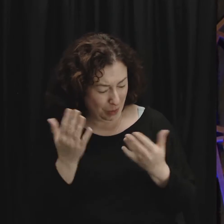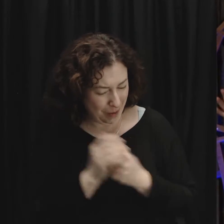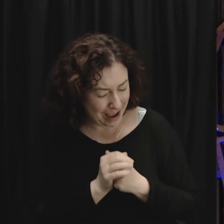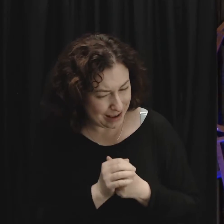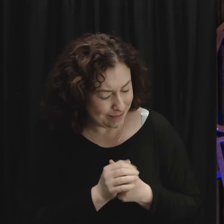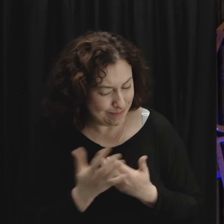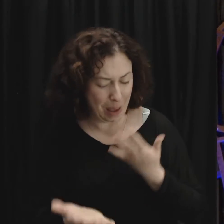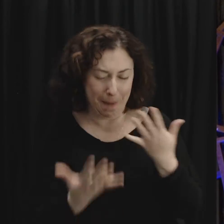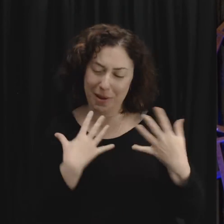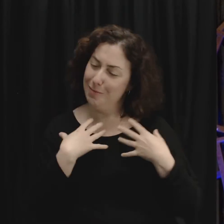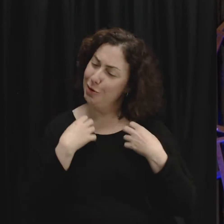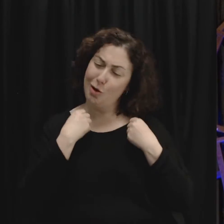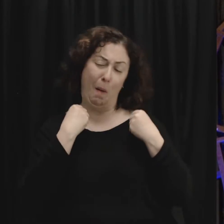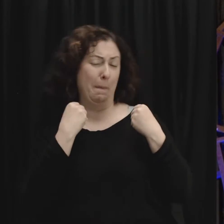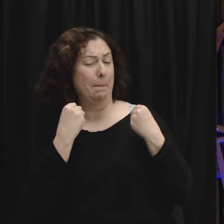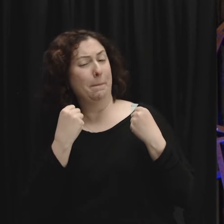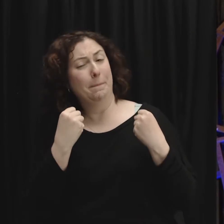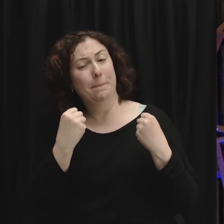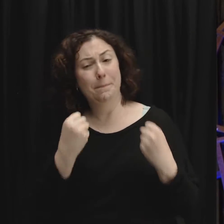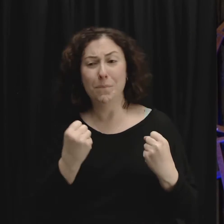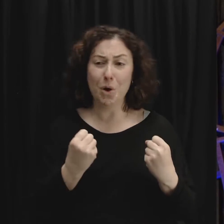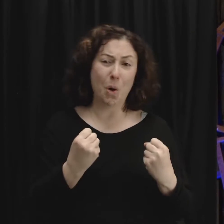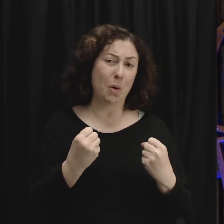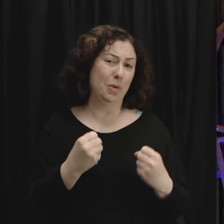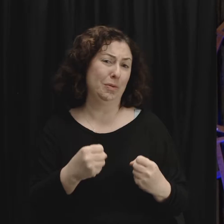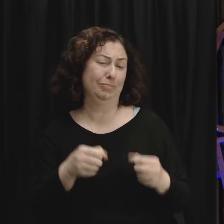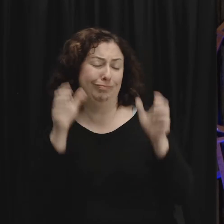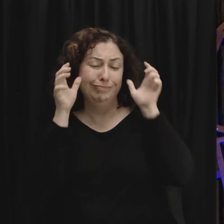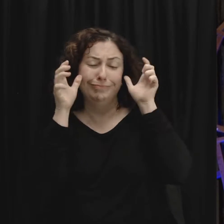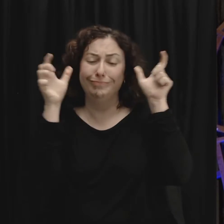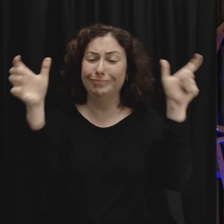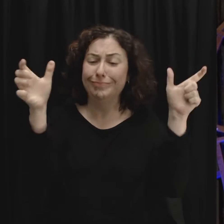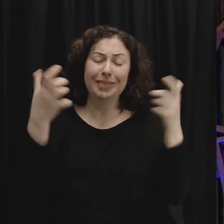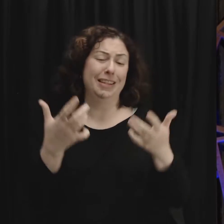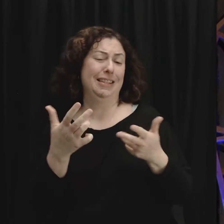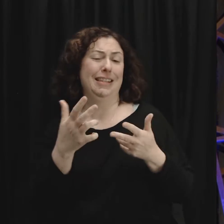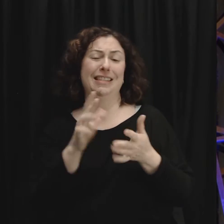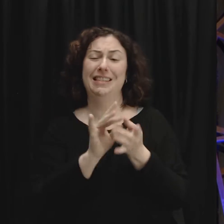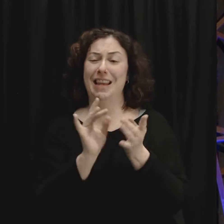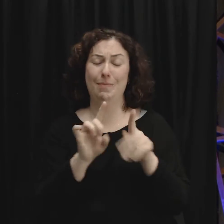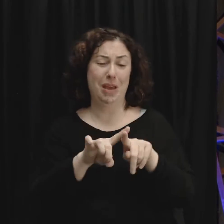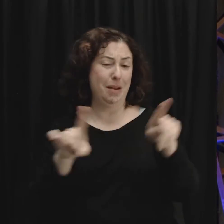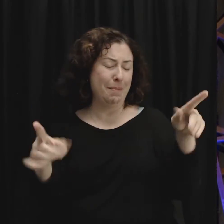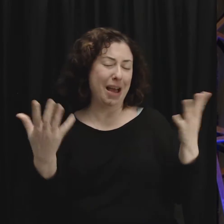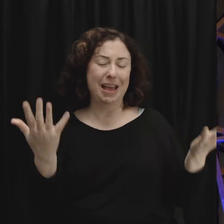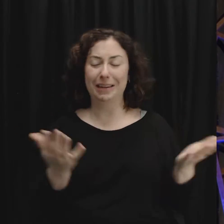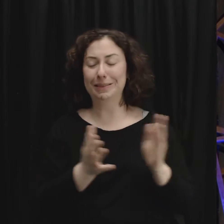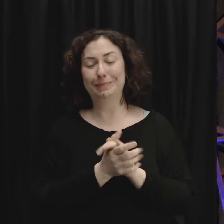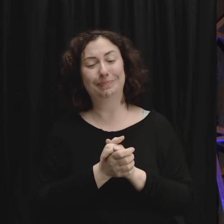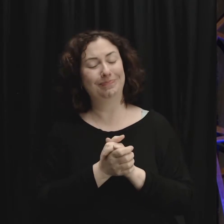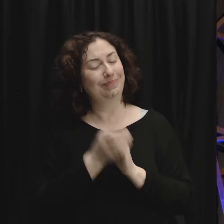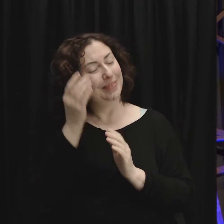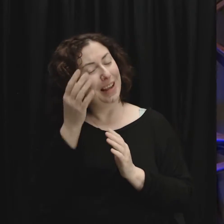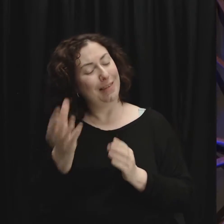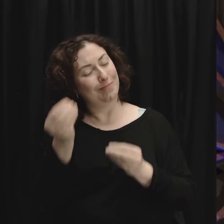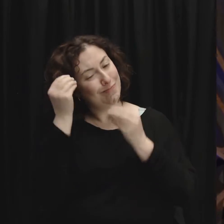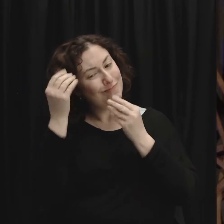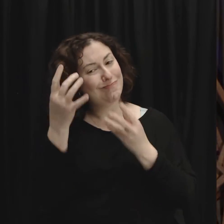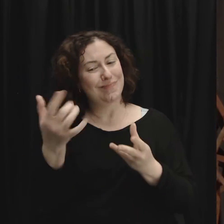completely biased in saying it. I understand that because I'm the pastor or whatever. But can I just tell you that one of the things I love about the Rescue Church